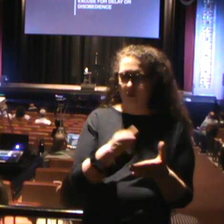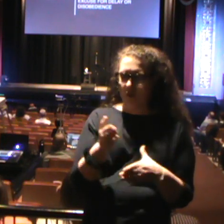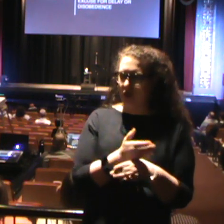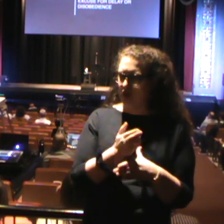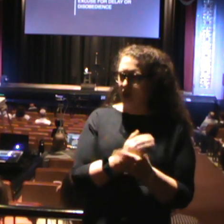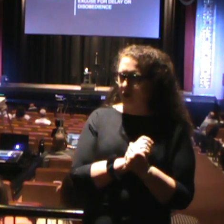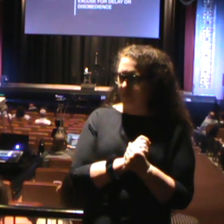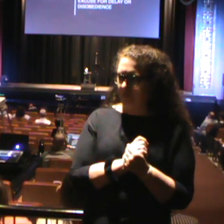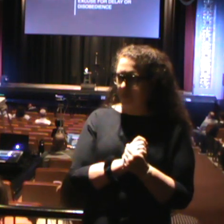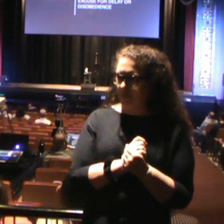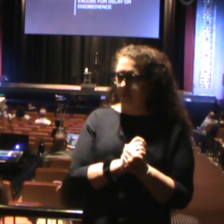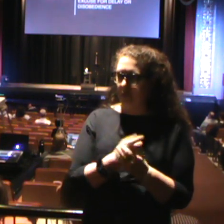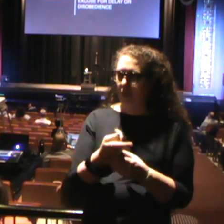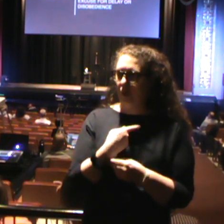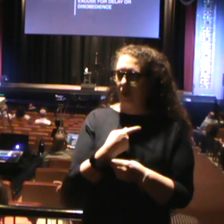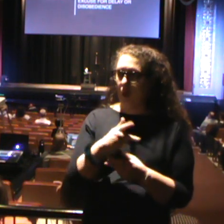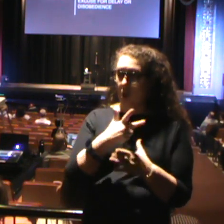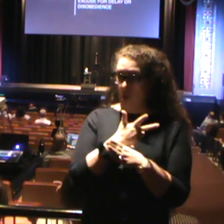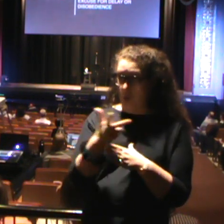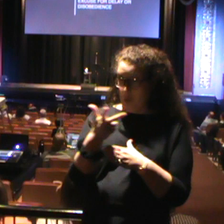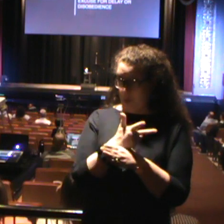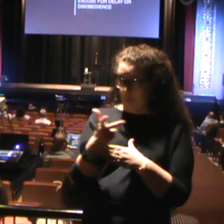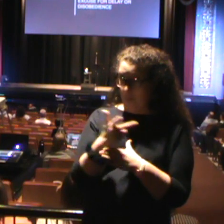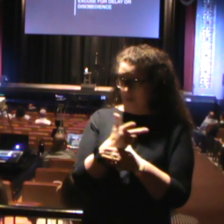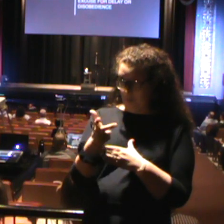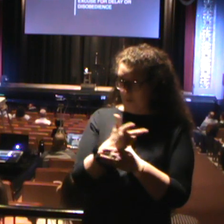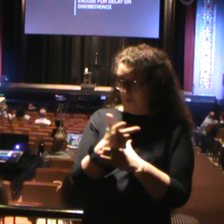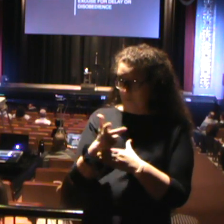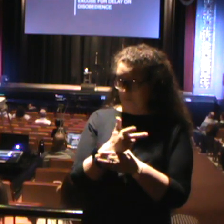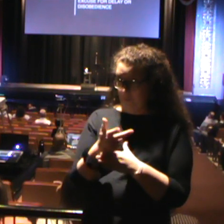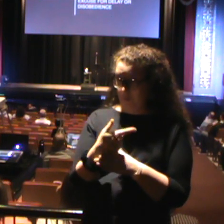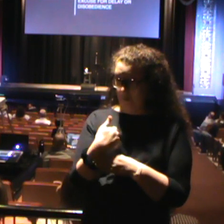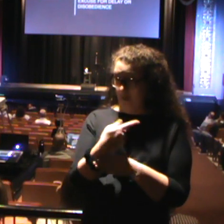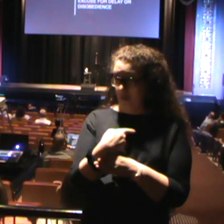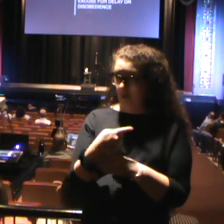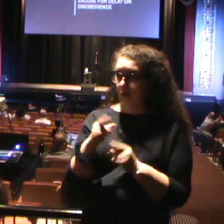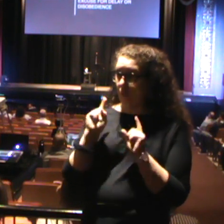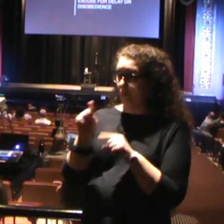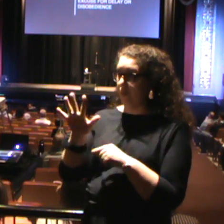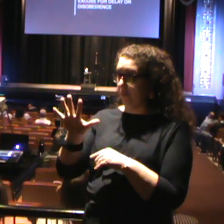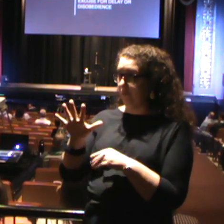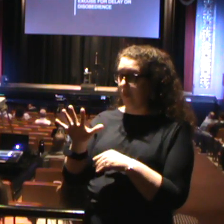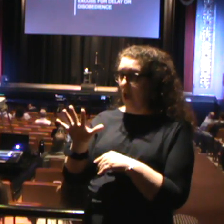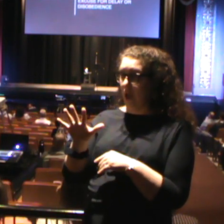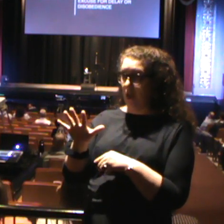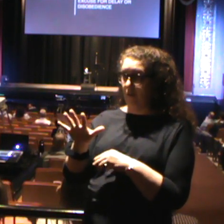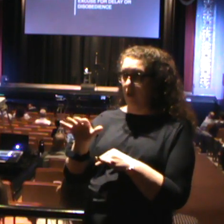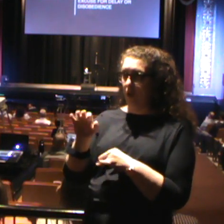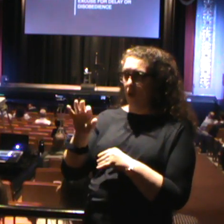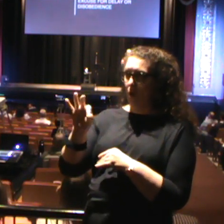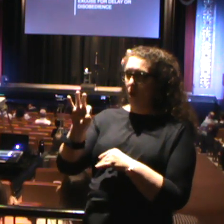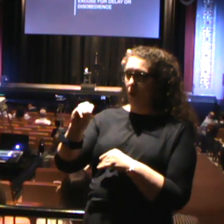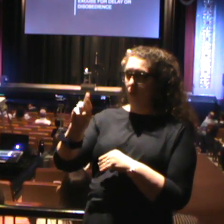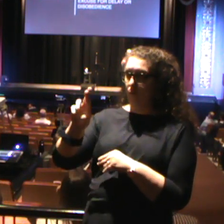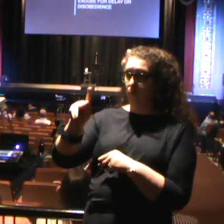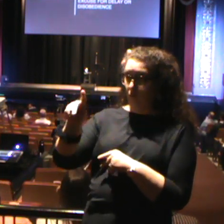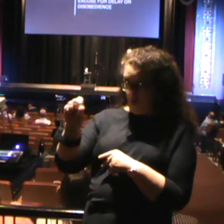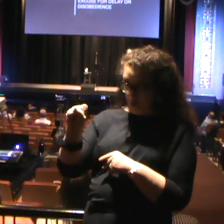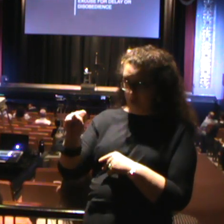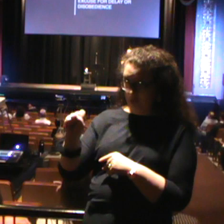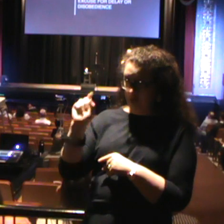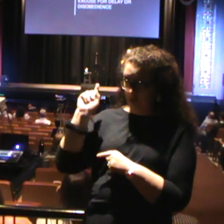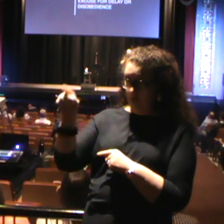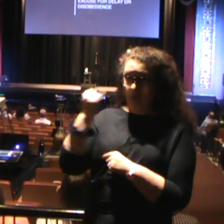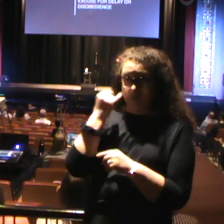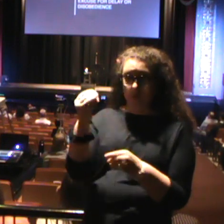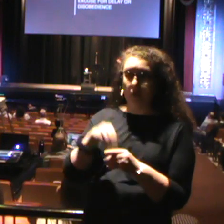When we went to Five Forks three weeks ago, it's been a blessing in Five Forks. And if you've been a part of our ministry in Five Forks, it